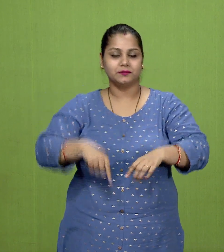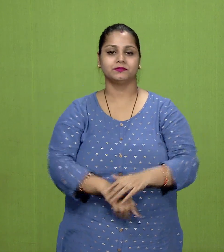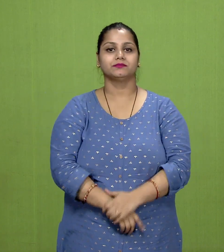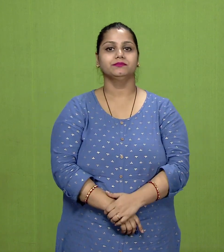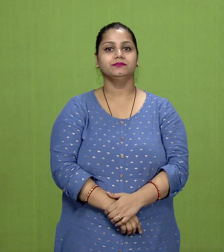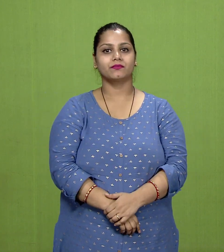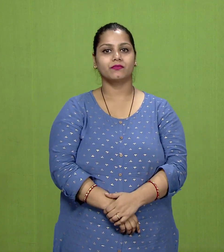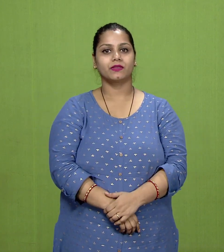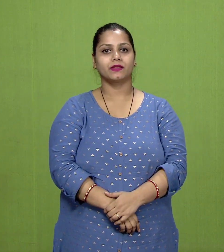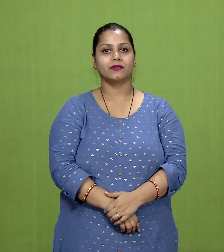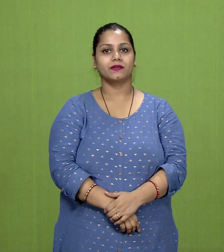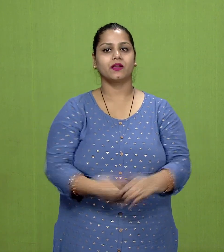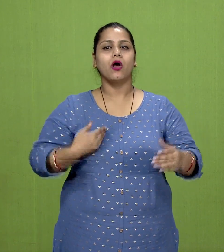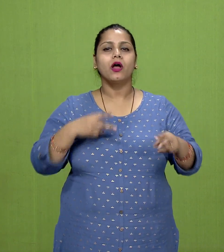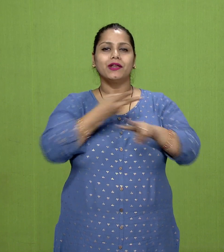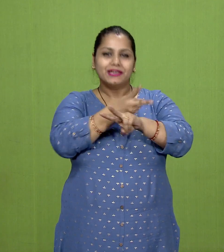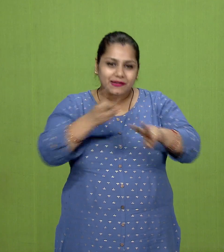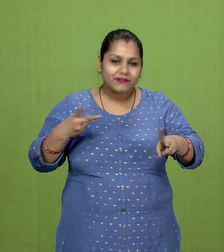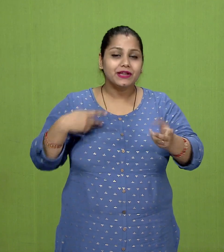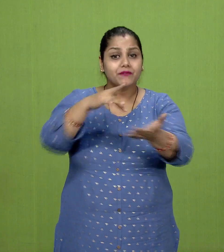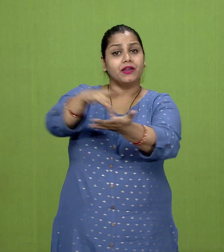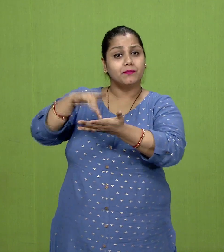rise of territorial states,